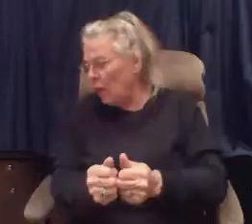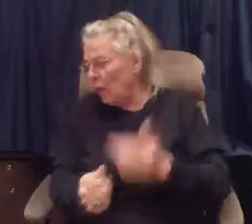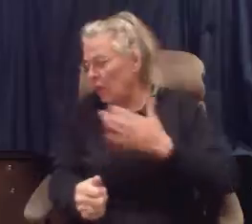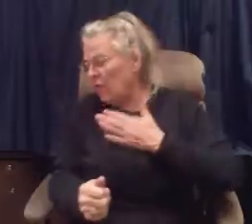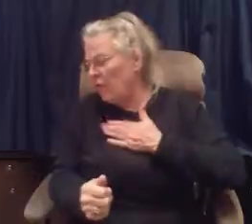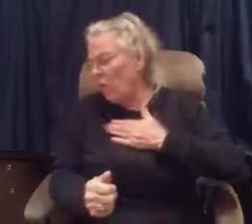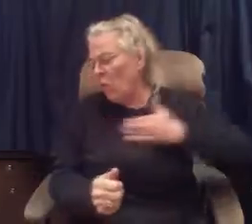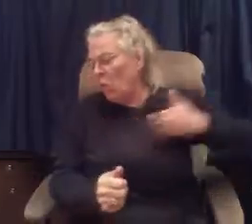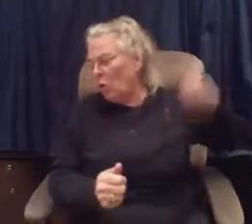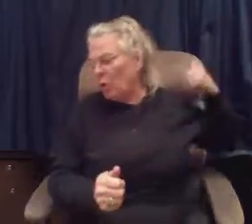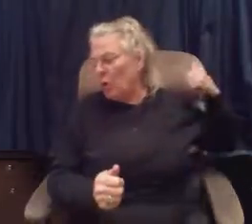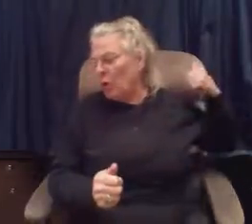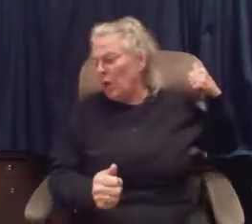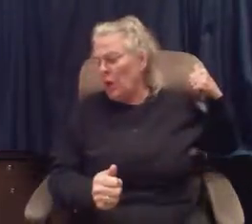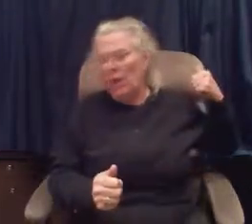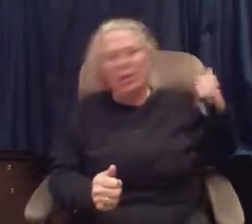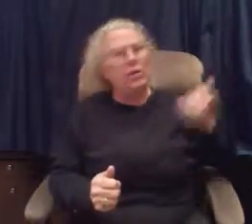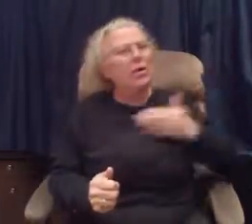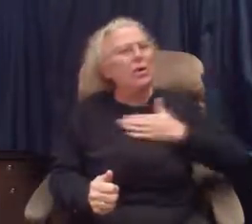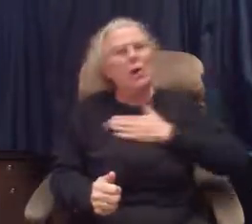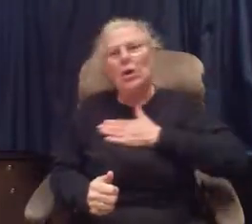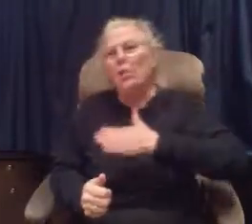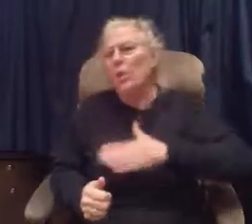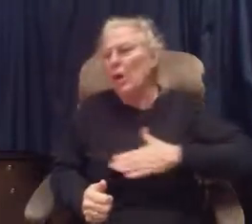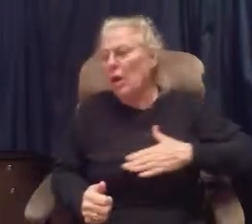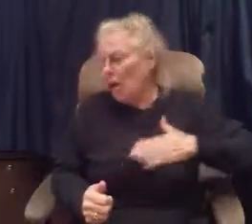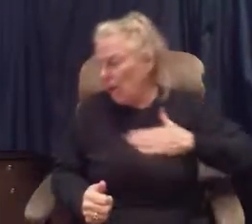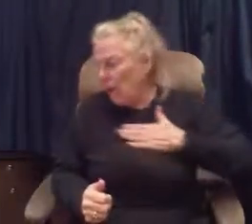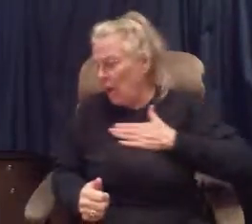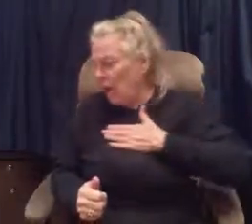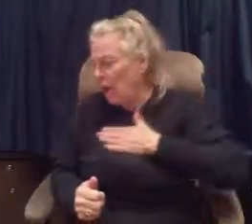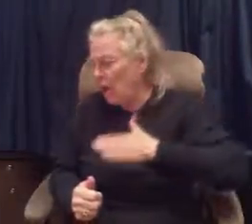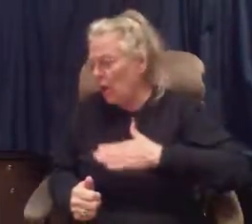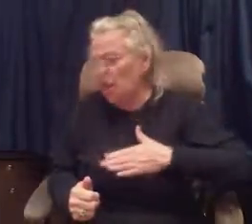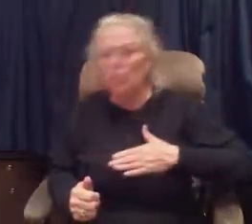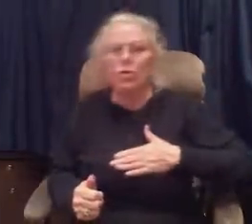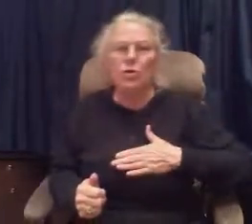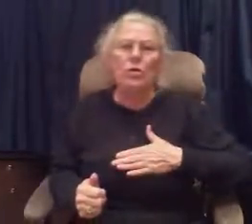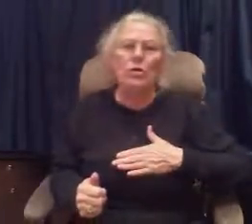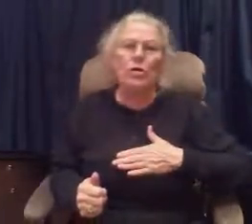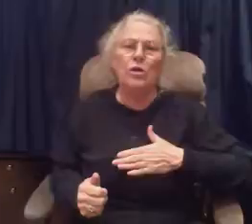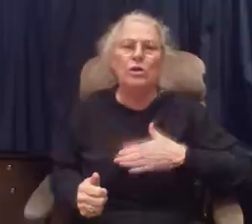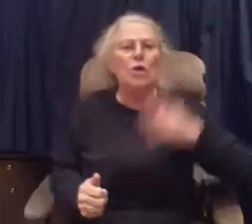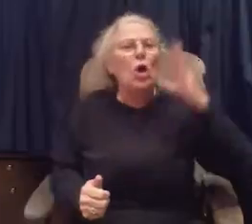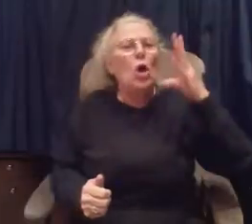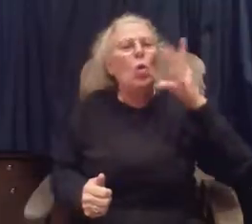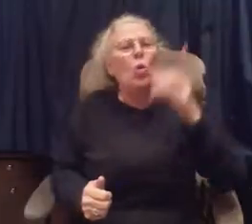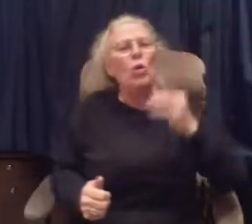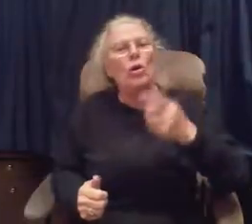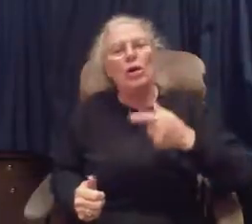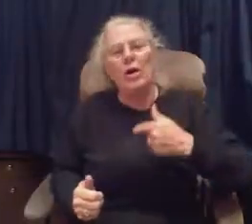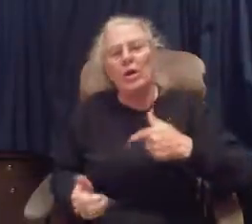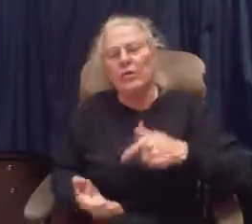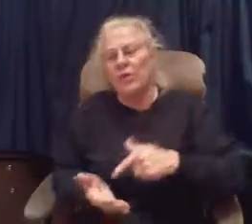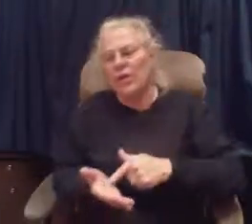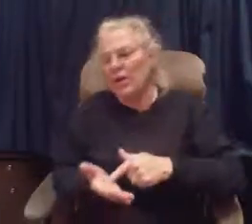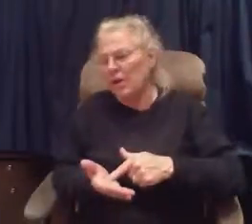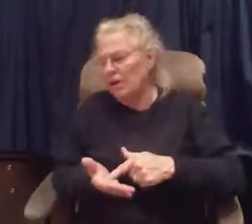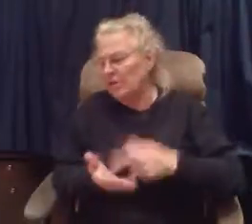forbidden pleasures would this